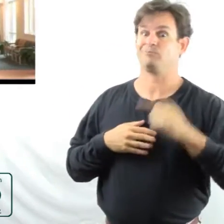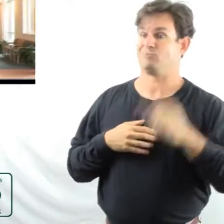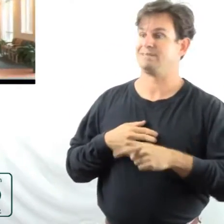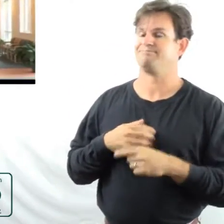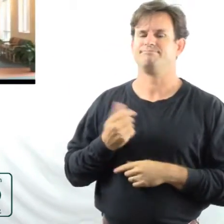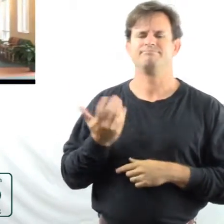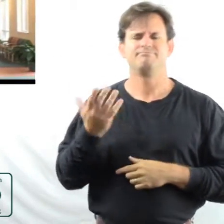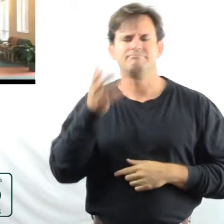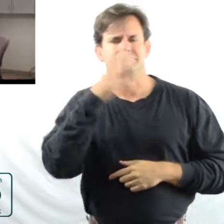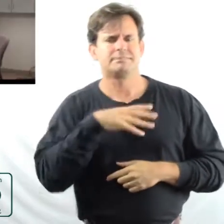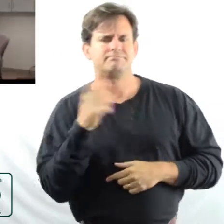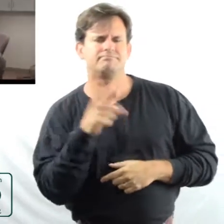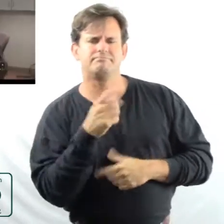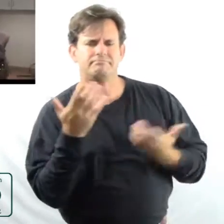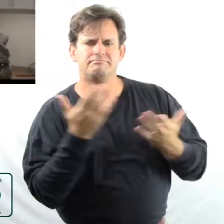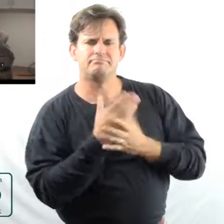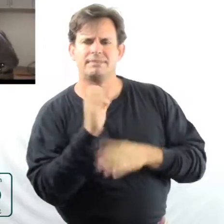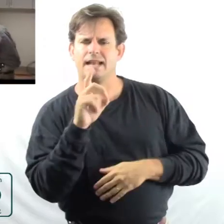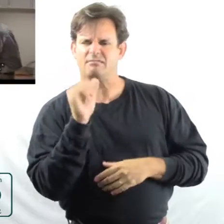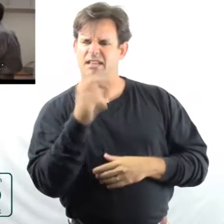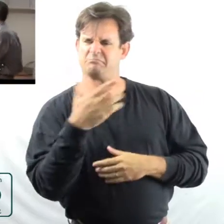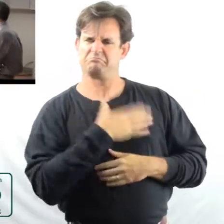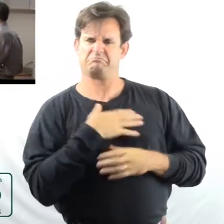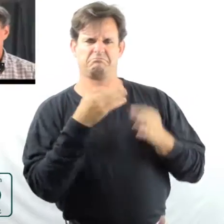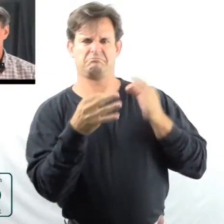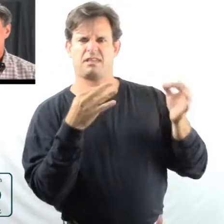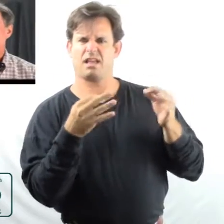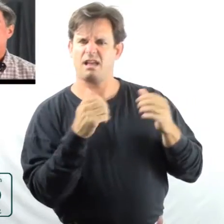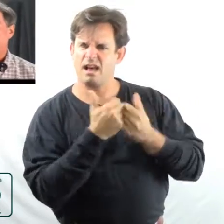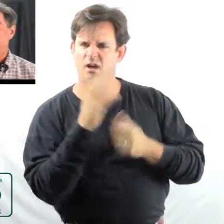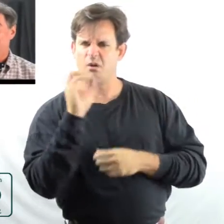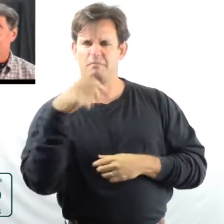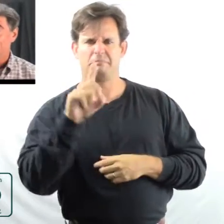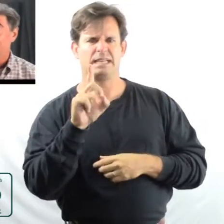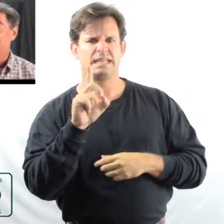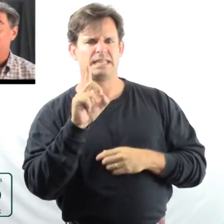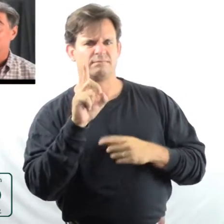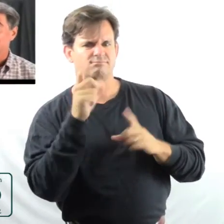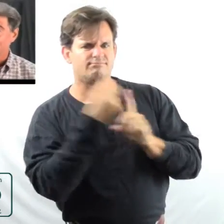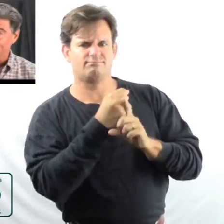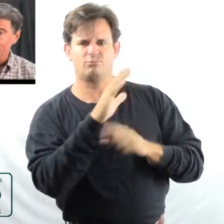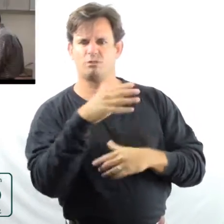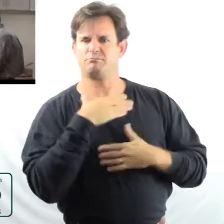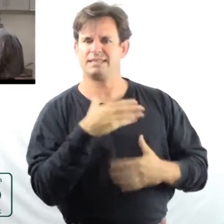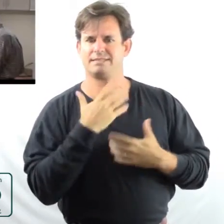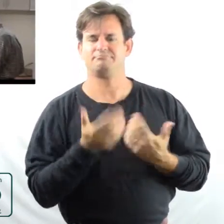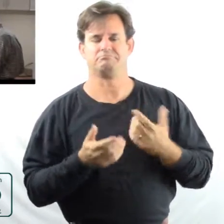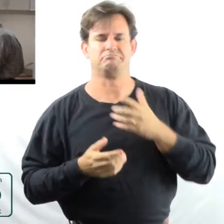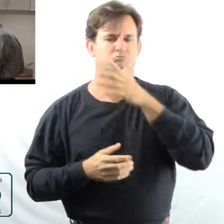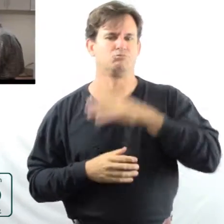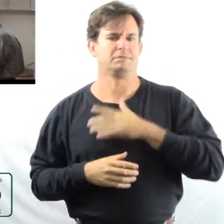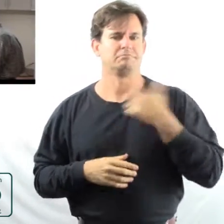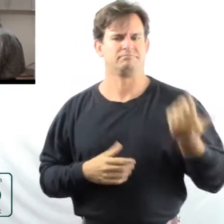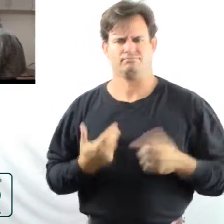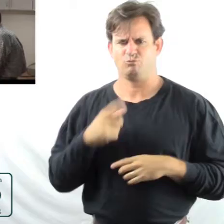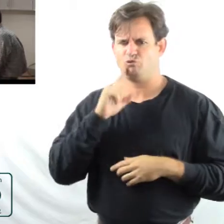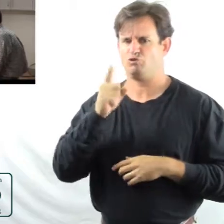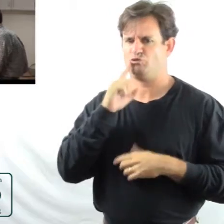All right, Edna. Could you please tell me a little bit about how COPD affects your breathing? Sure. Let me show you. All right.